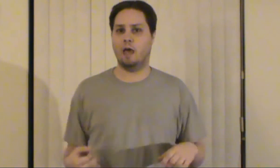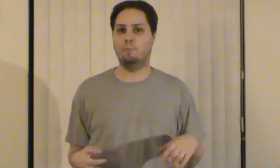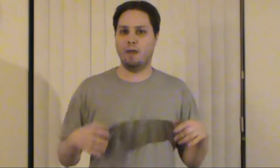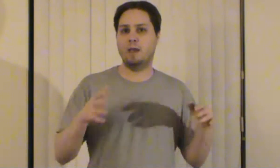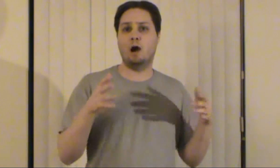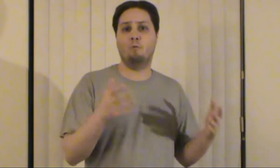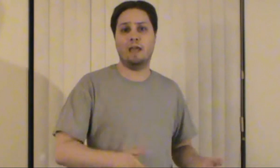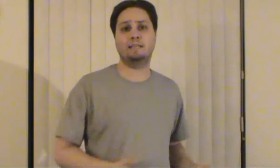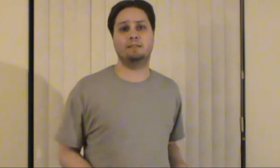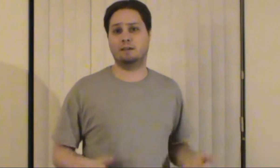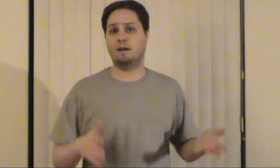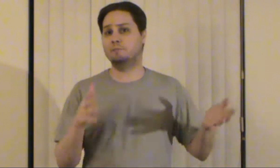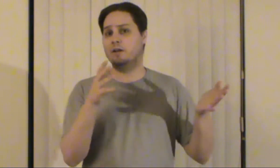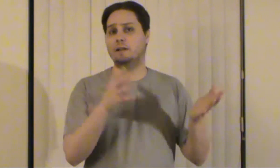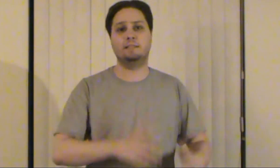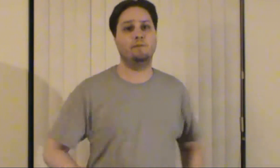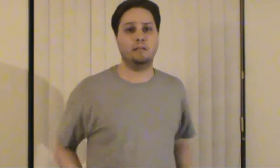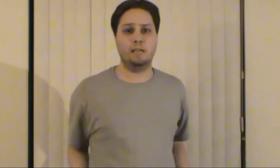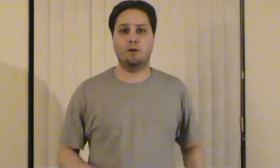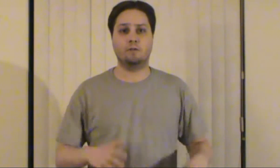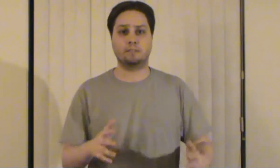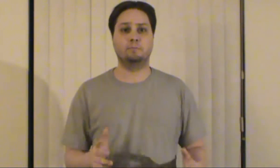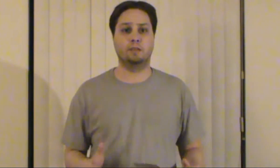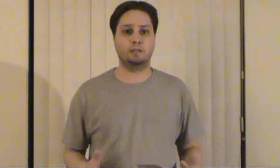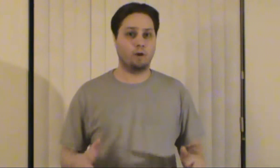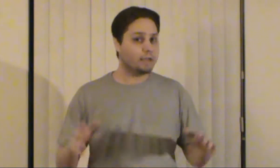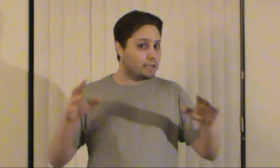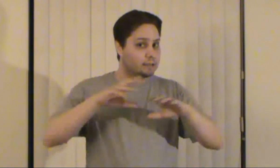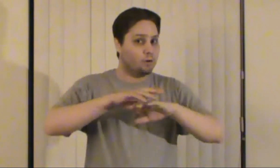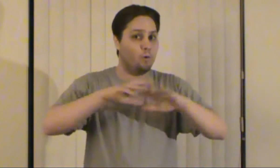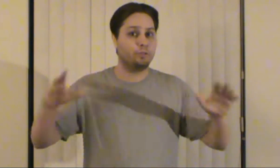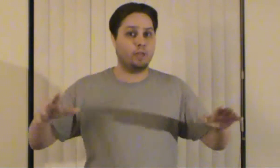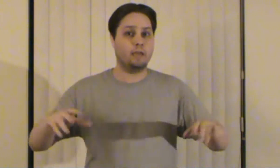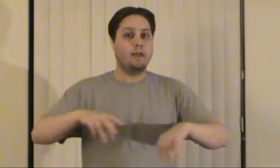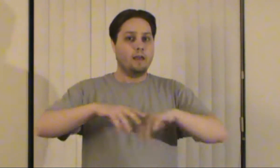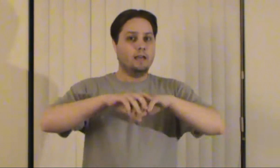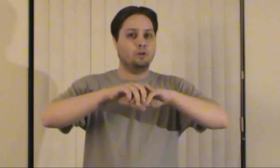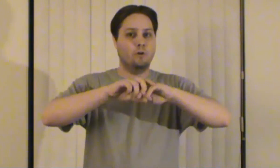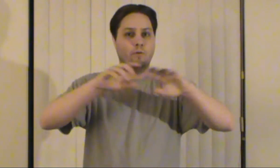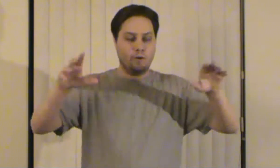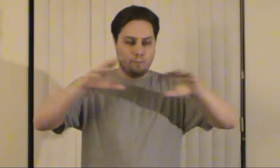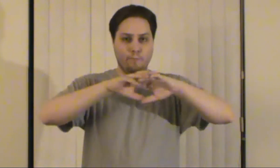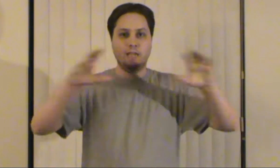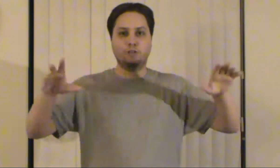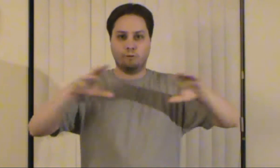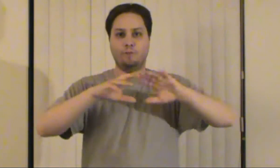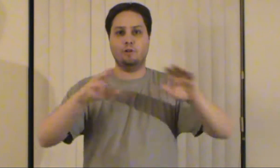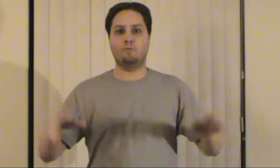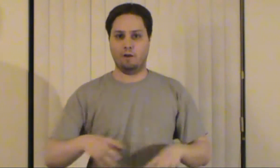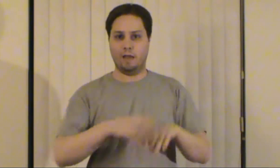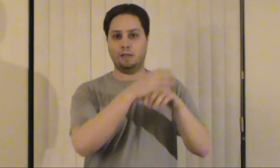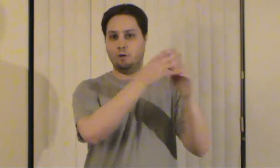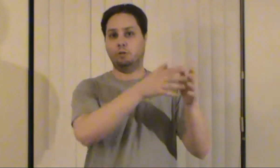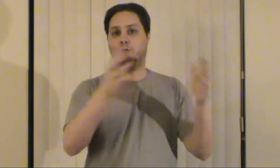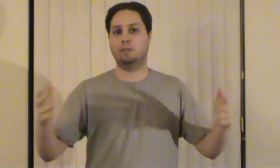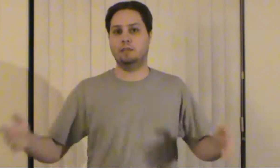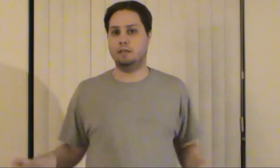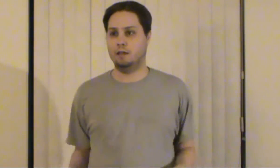that maybe I'll wait till it comes out on DVD or something, so I can get the whole thing and do a major review where I go through the